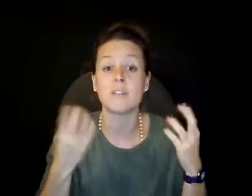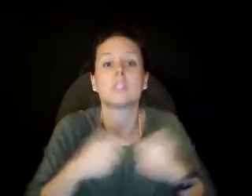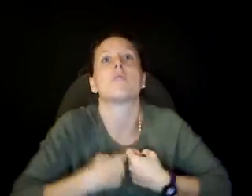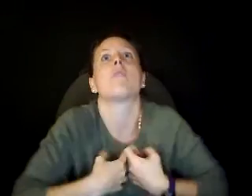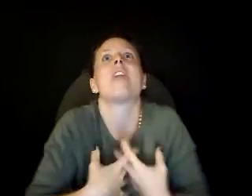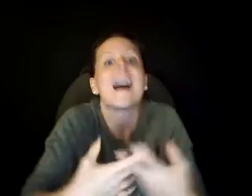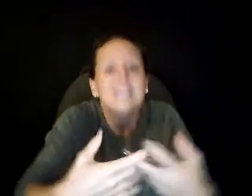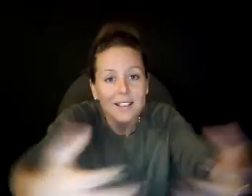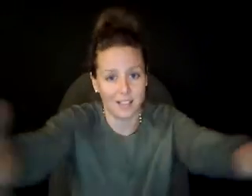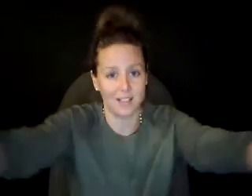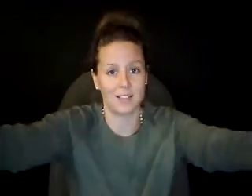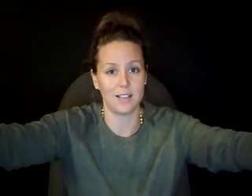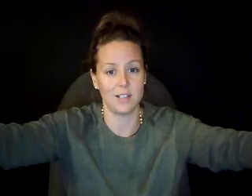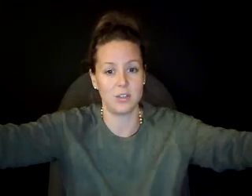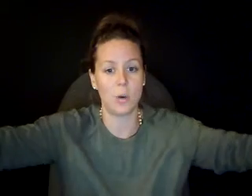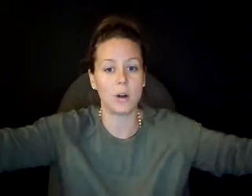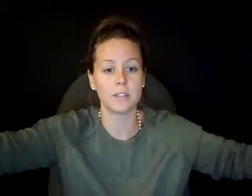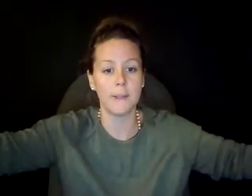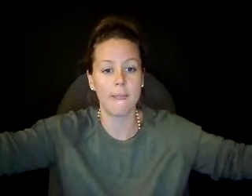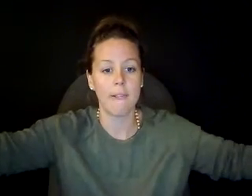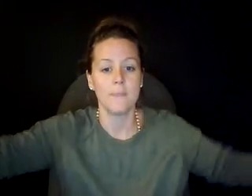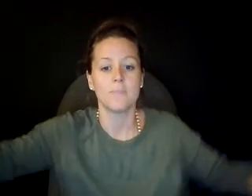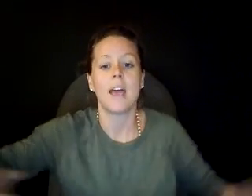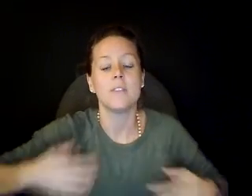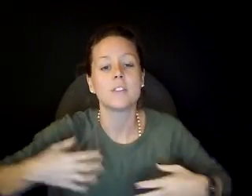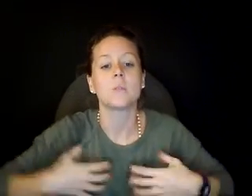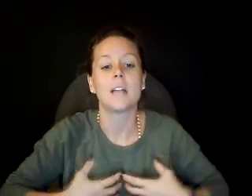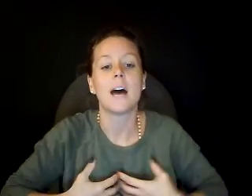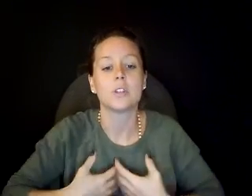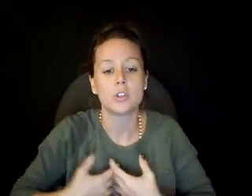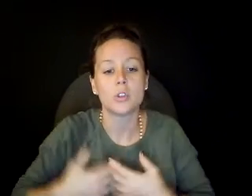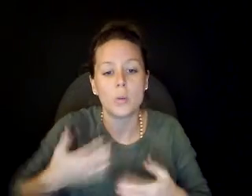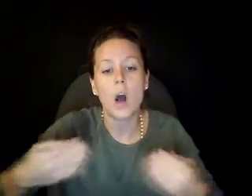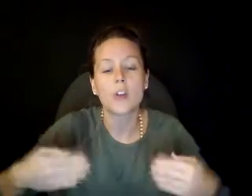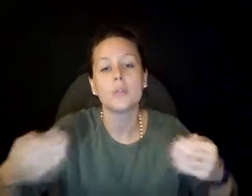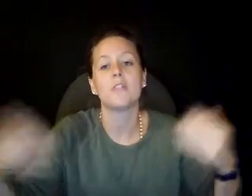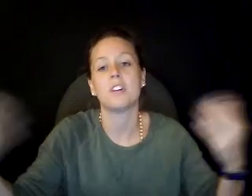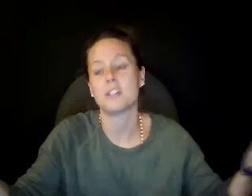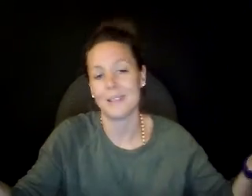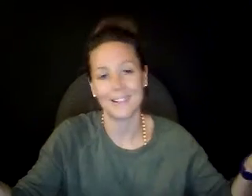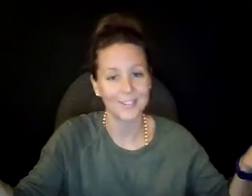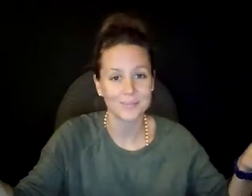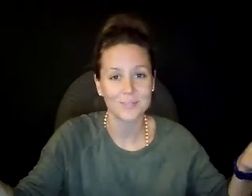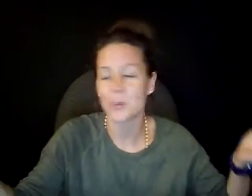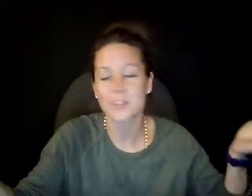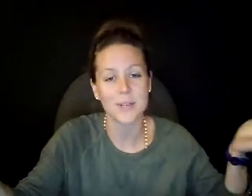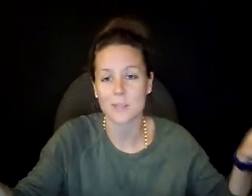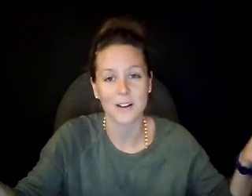us so that can extend into the world. And this will allow us to truly walk through fear to meet love. So we're not doing this by